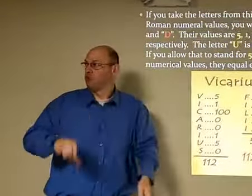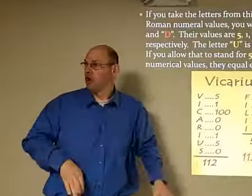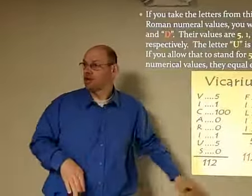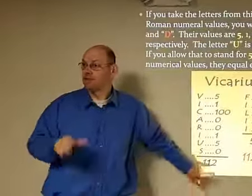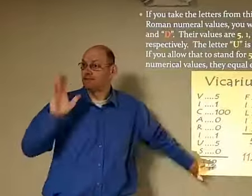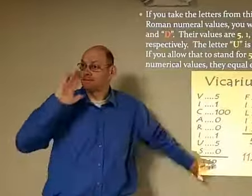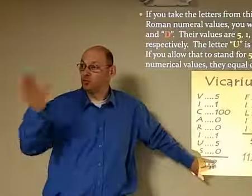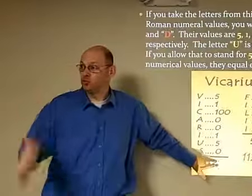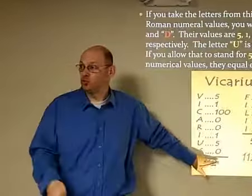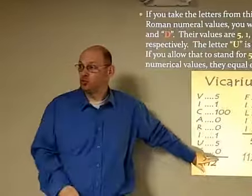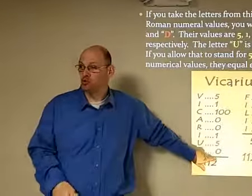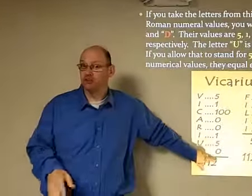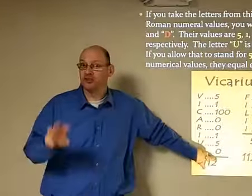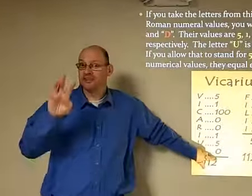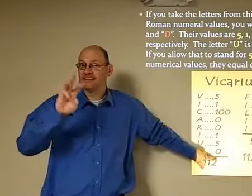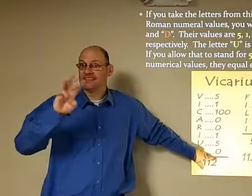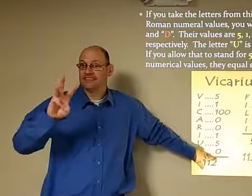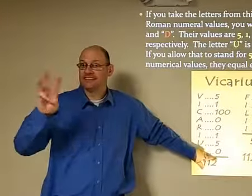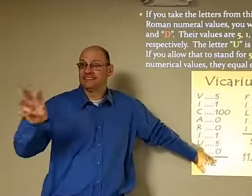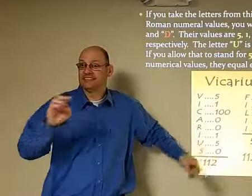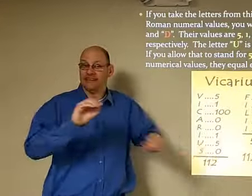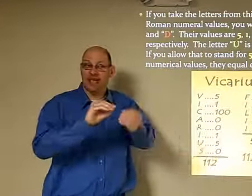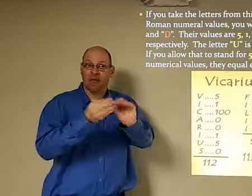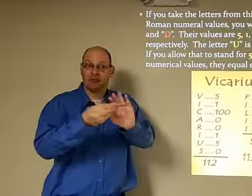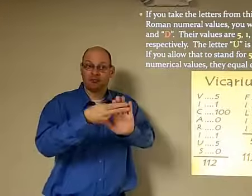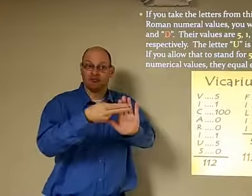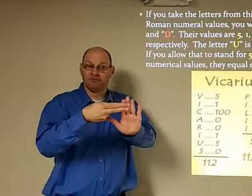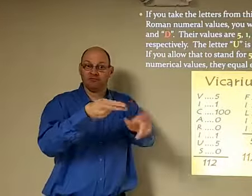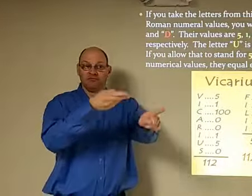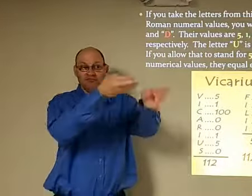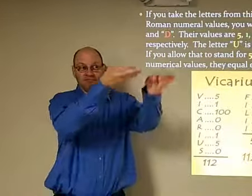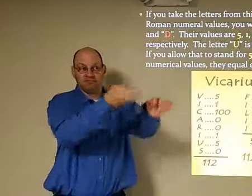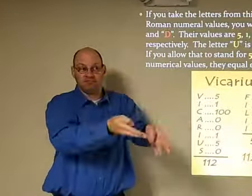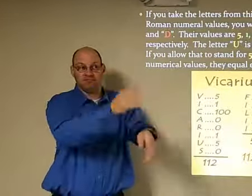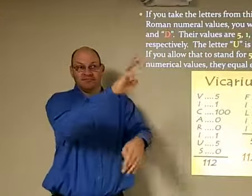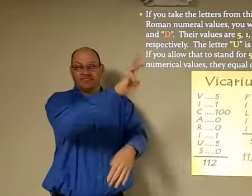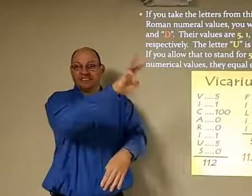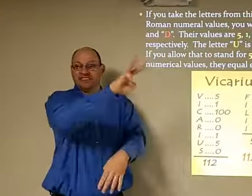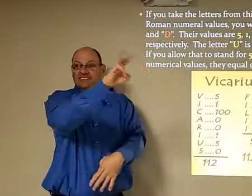could he possibly be the antichrist could it possibly be related to the antichrist